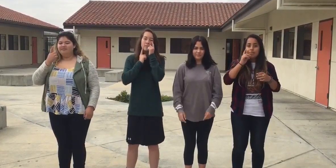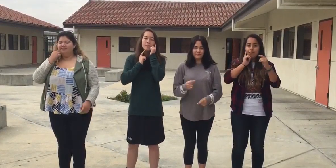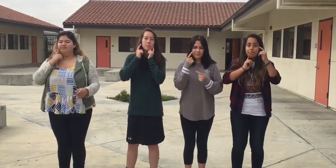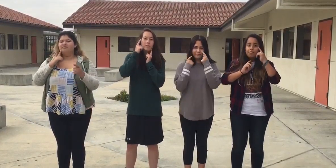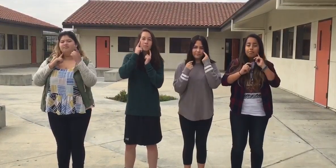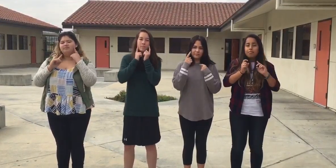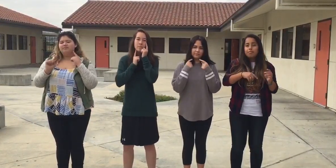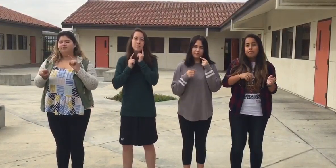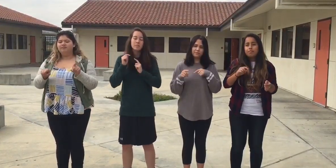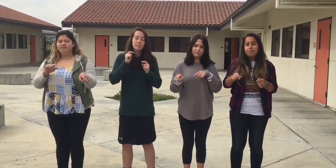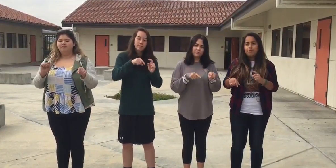asleep